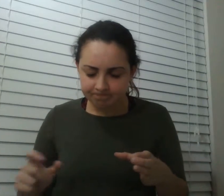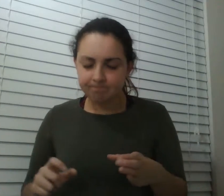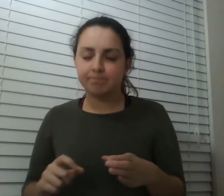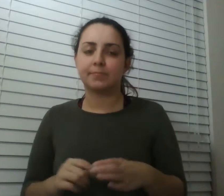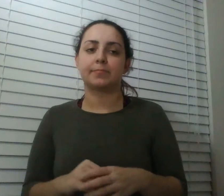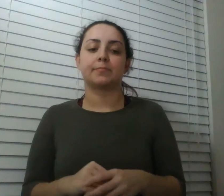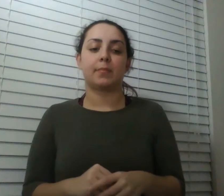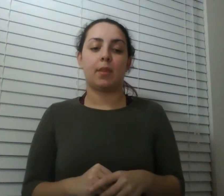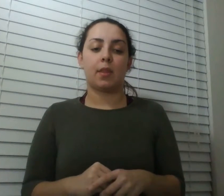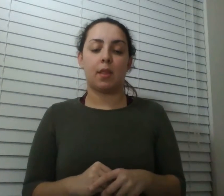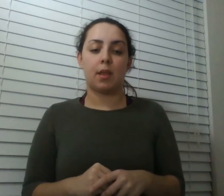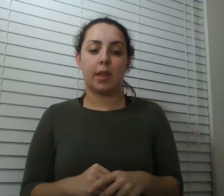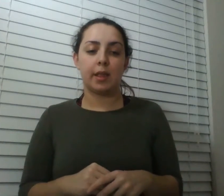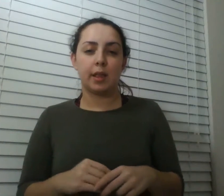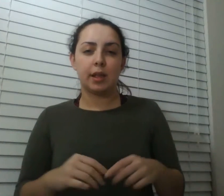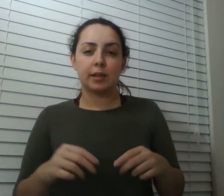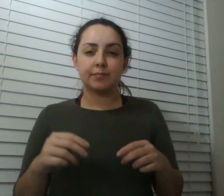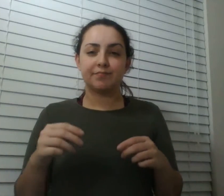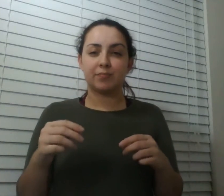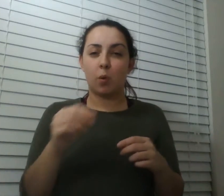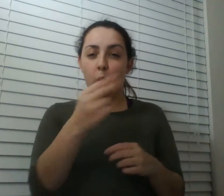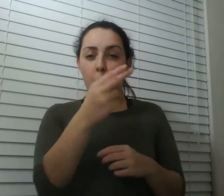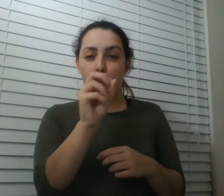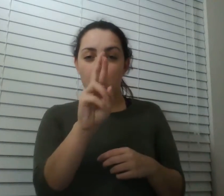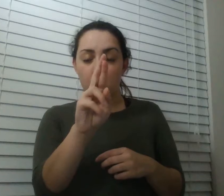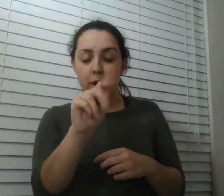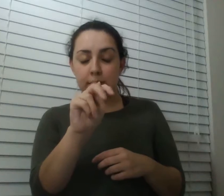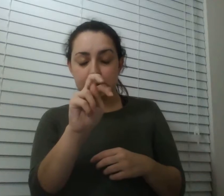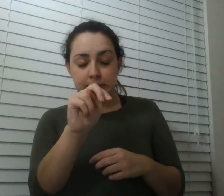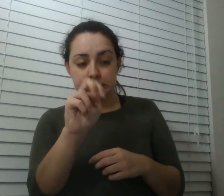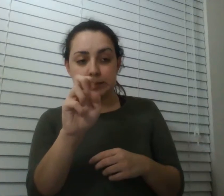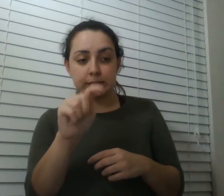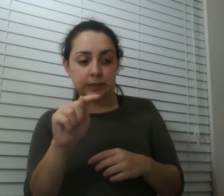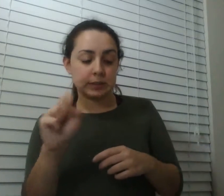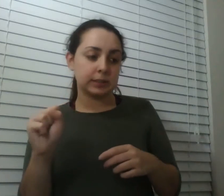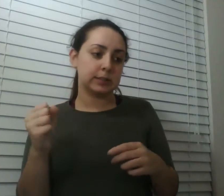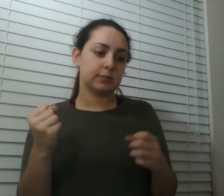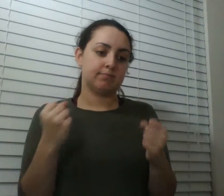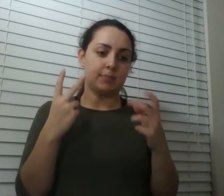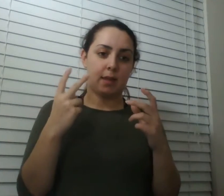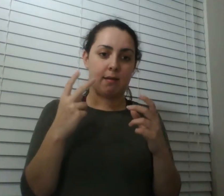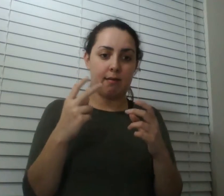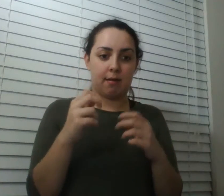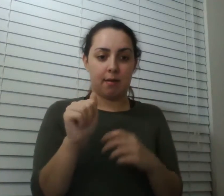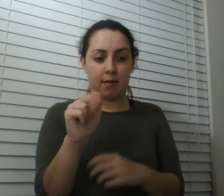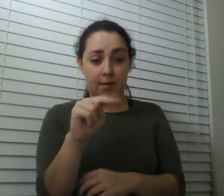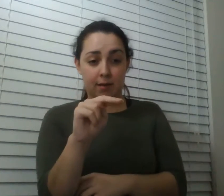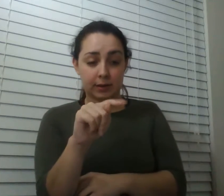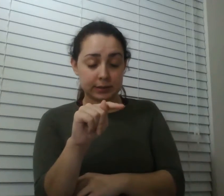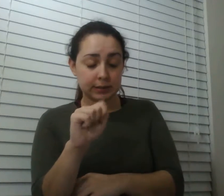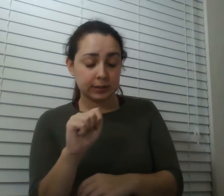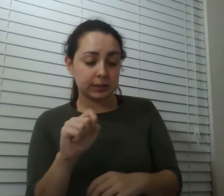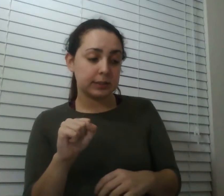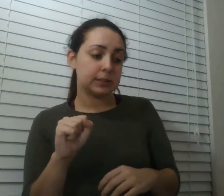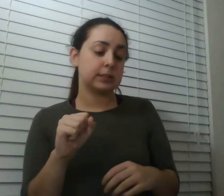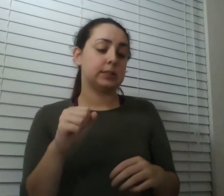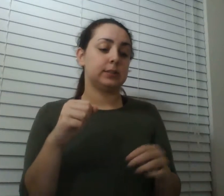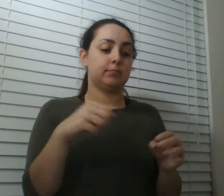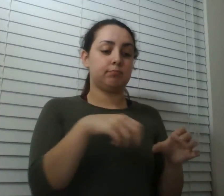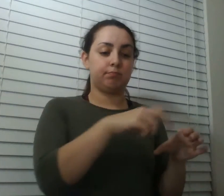hornets that's actually a flightless grasshopper it's got a lot of ants wow there's some little furry yeah those are velvet ants they're